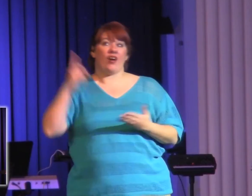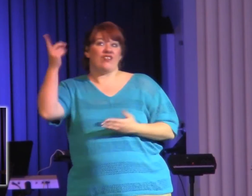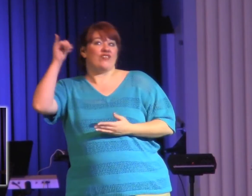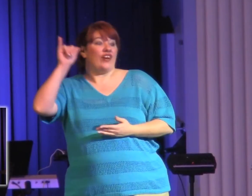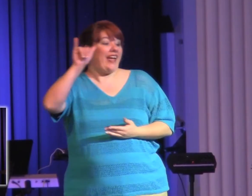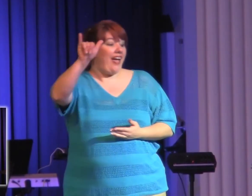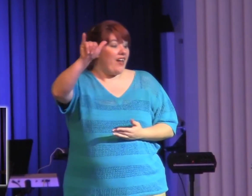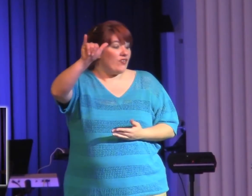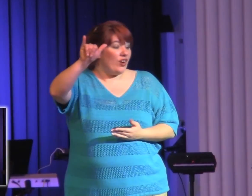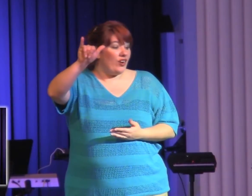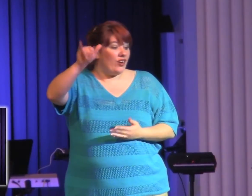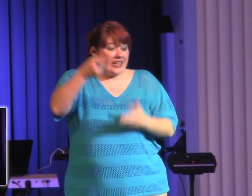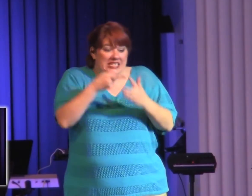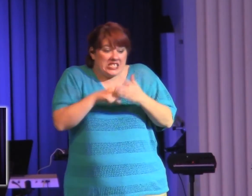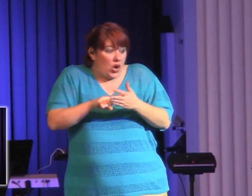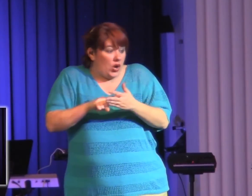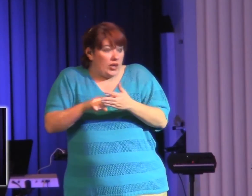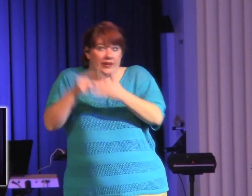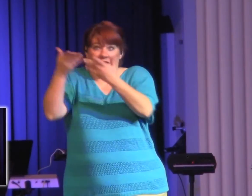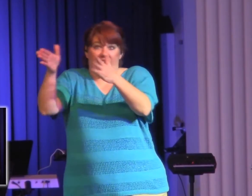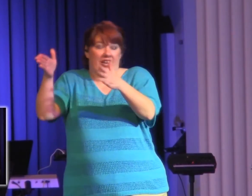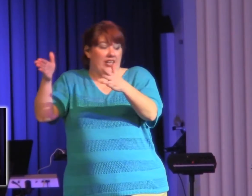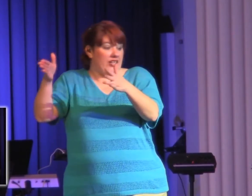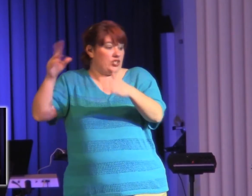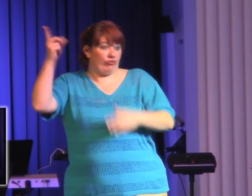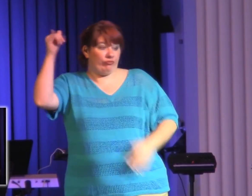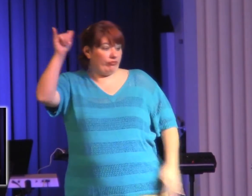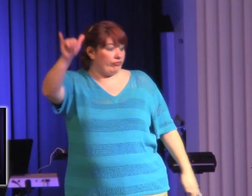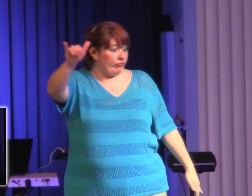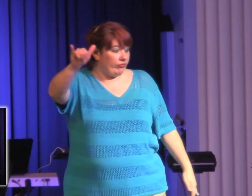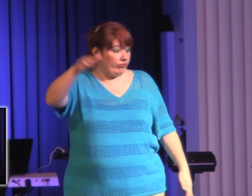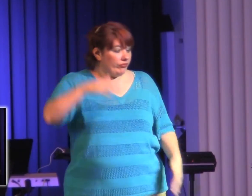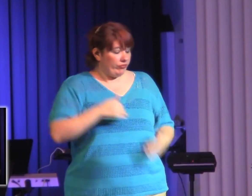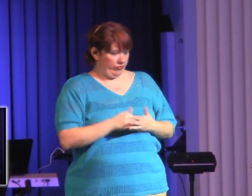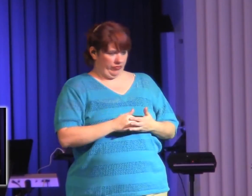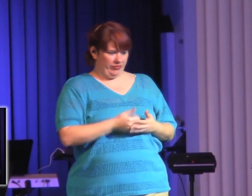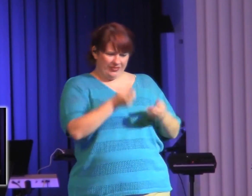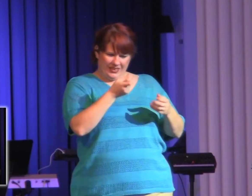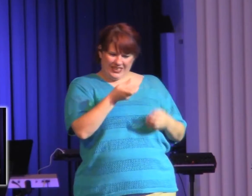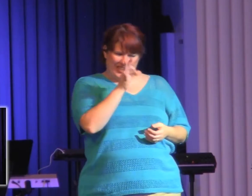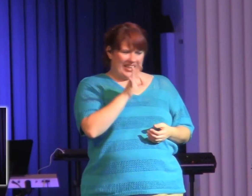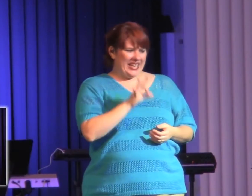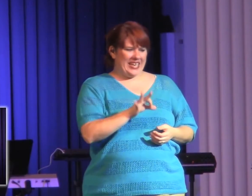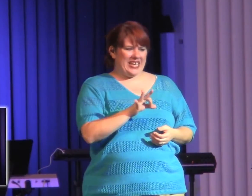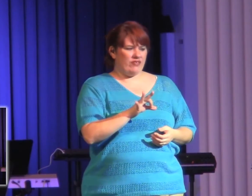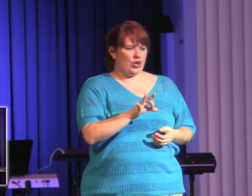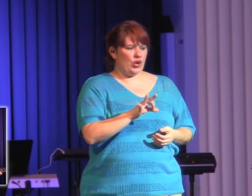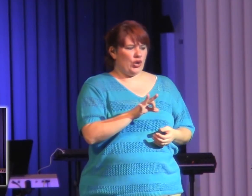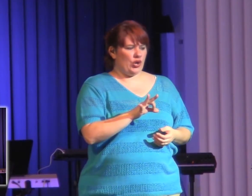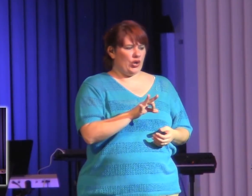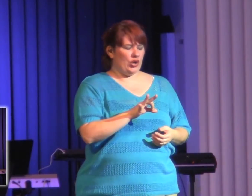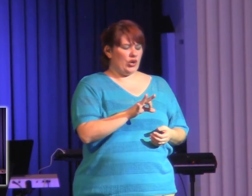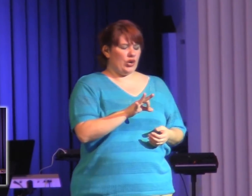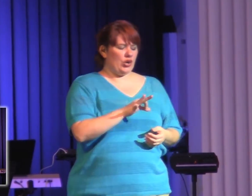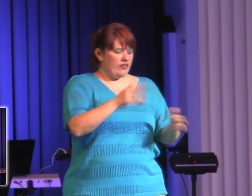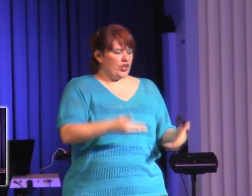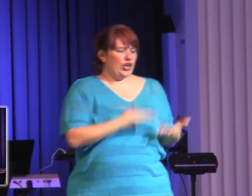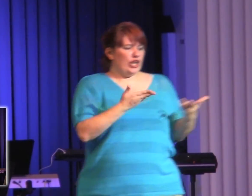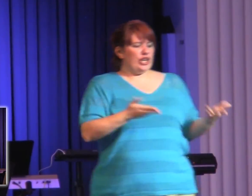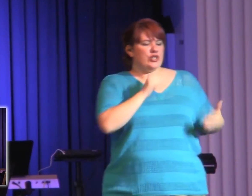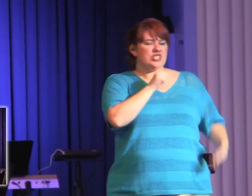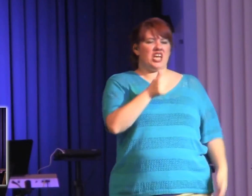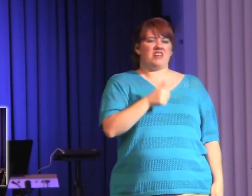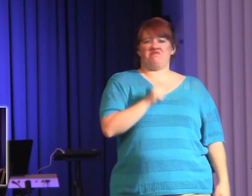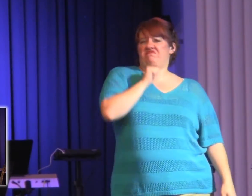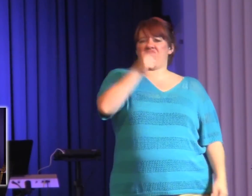that existence, you know, the person over here going, I don't believe in God. I don't believe in God. don't believe in God. They're going to step over it. And guess what their first response is going to be?